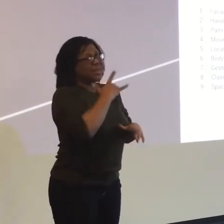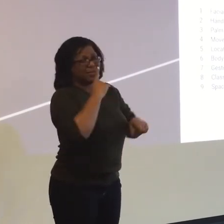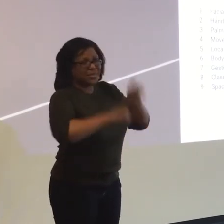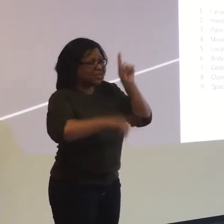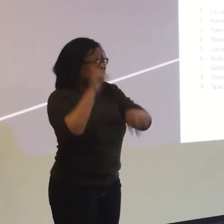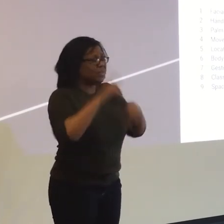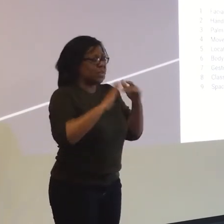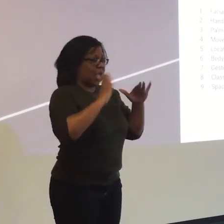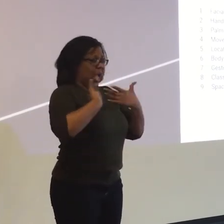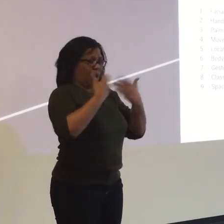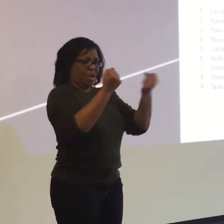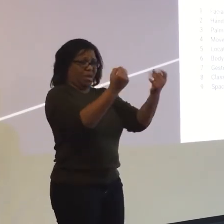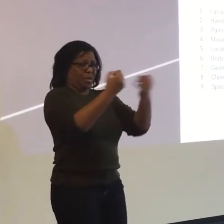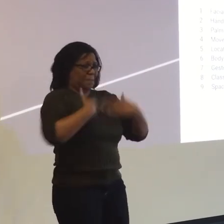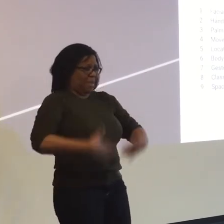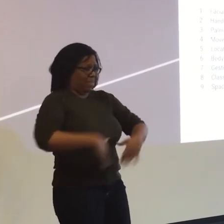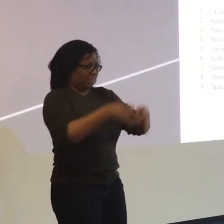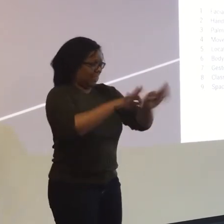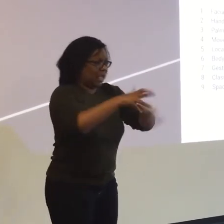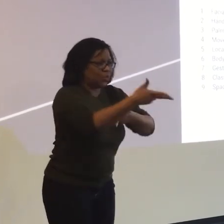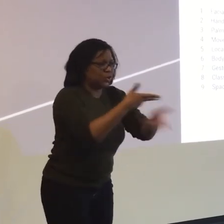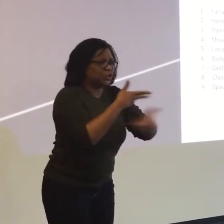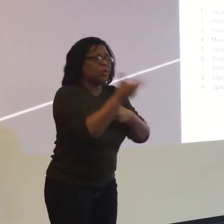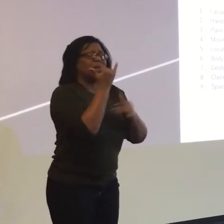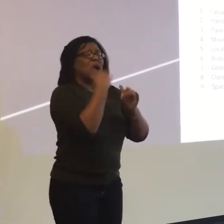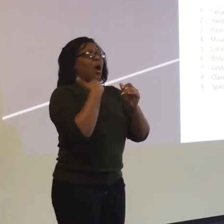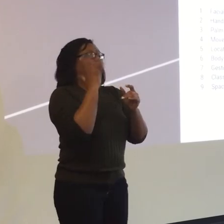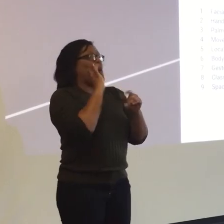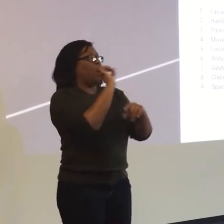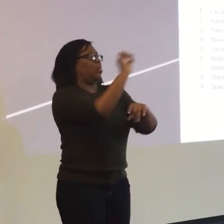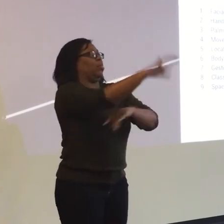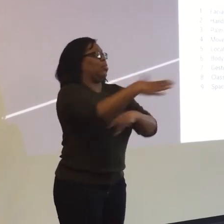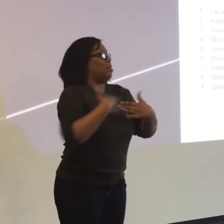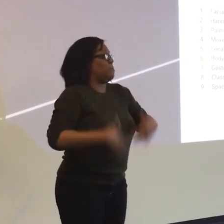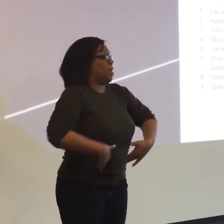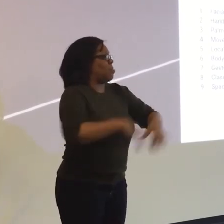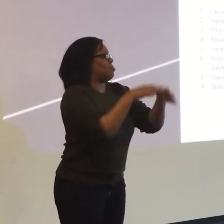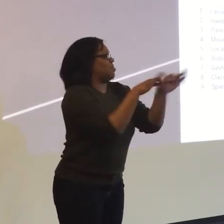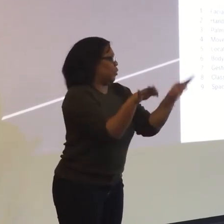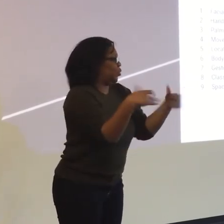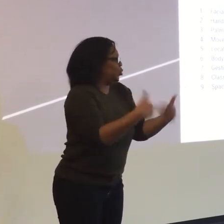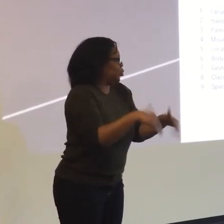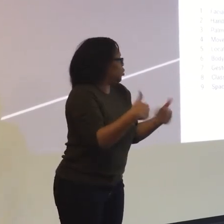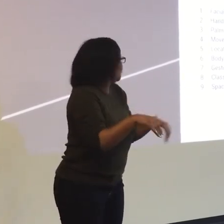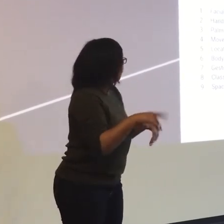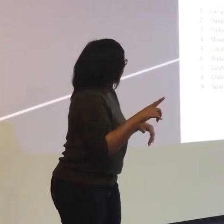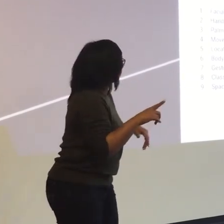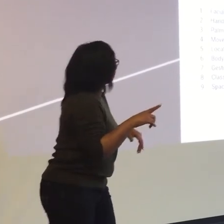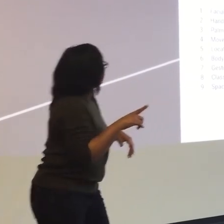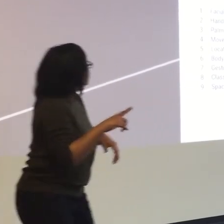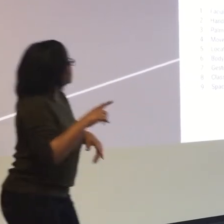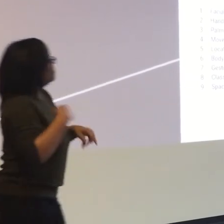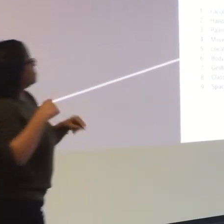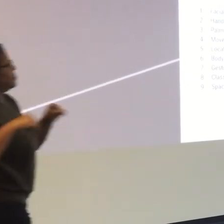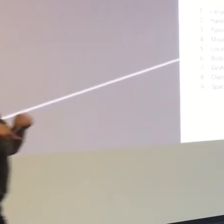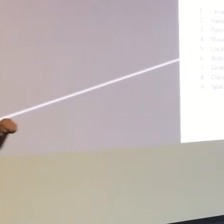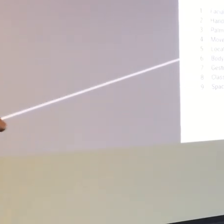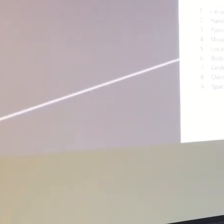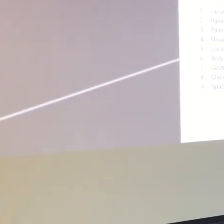Spatial expressions will indicate how upset or how happy we are. We also use our body language. These are just very